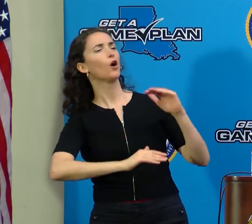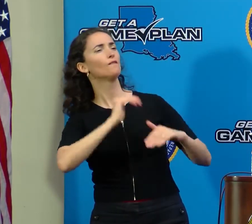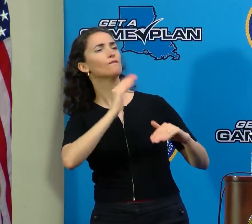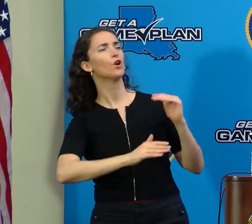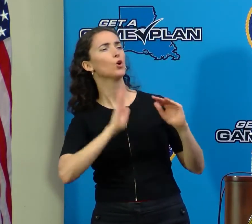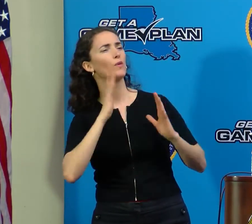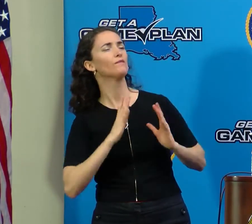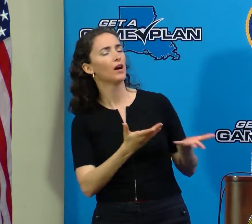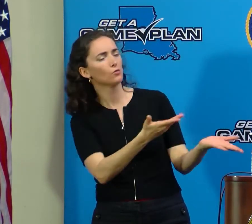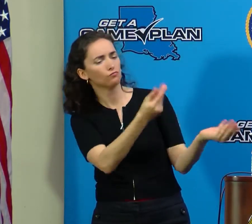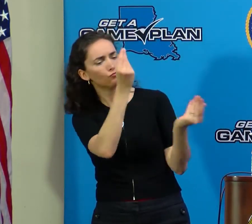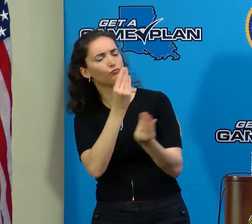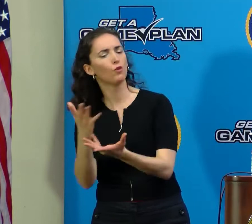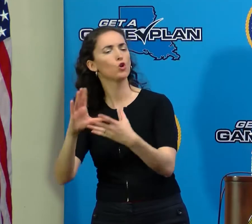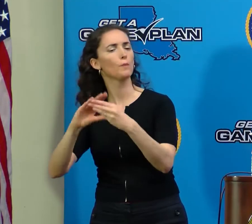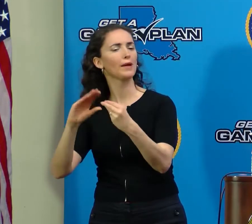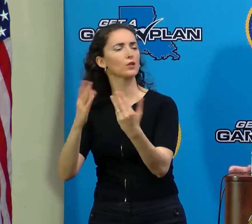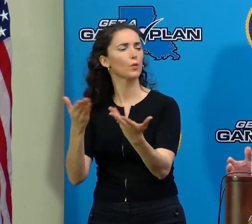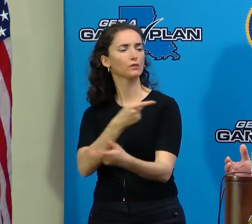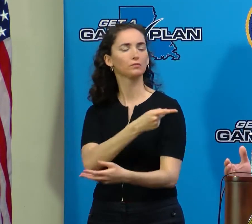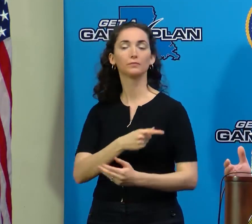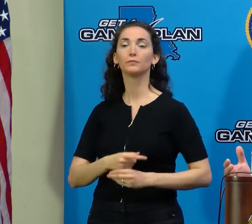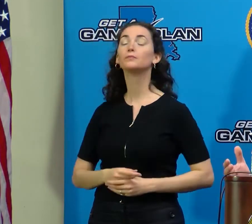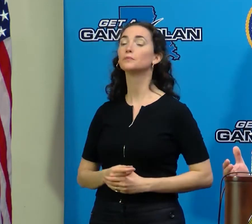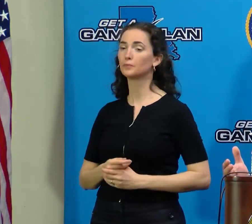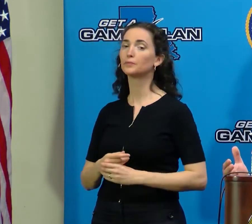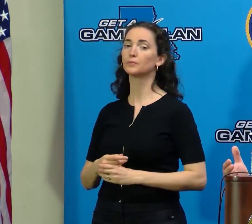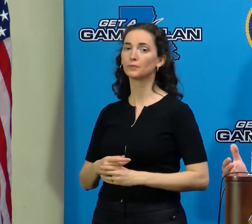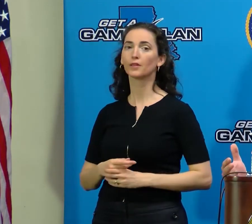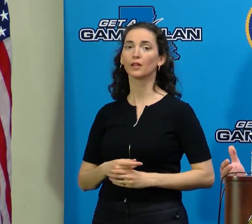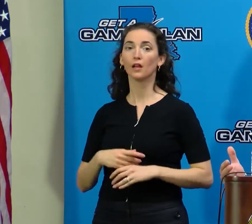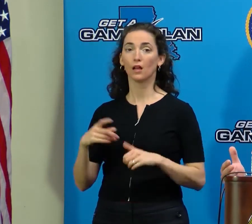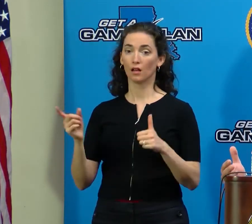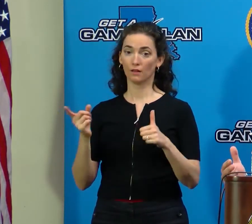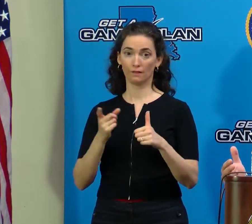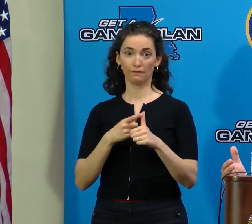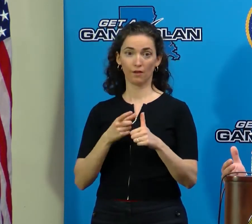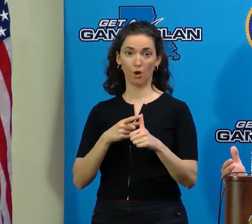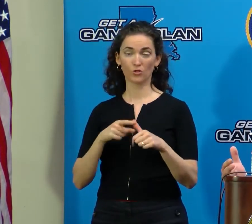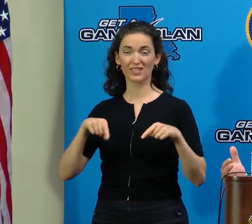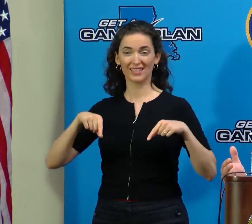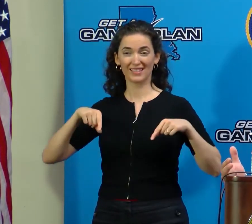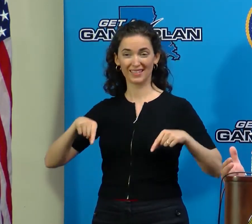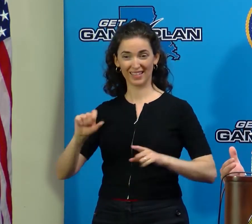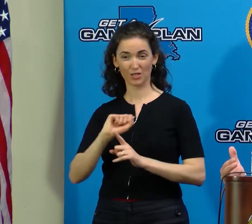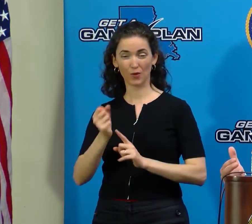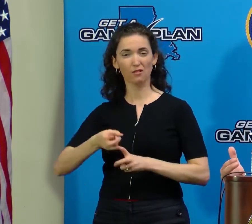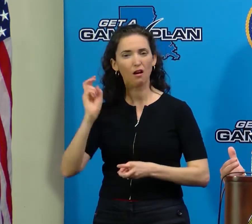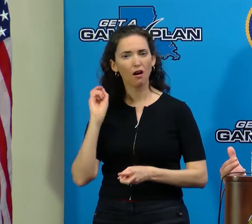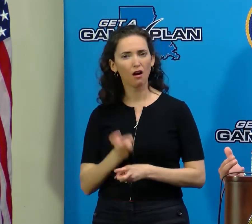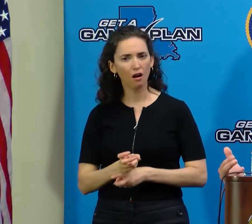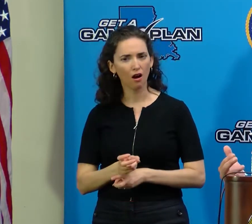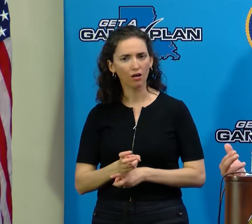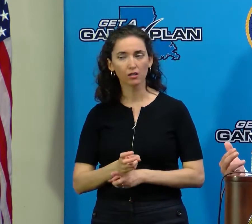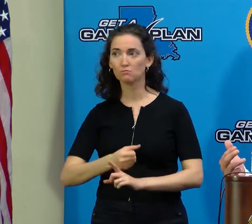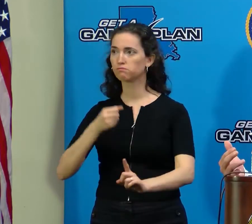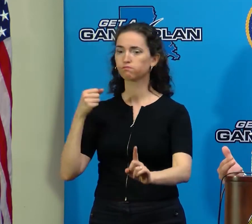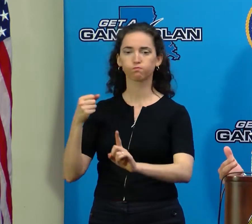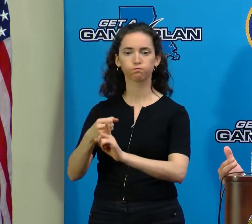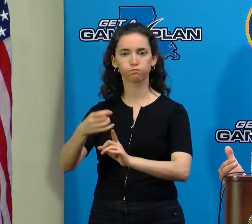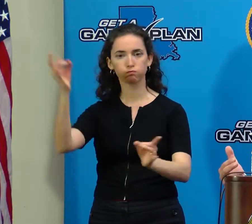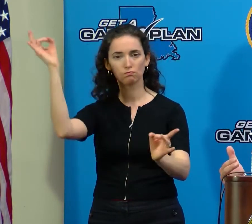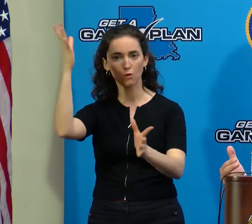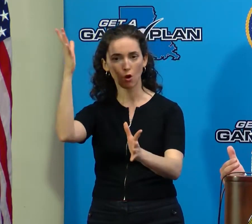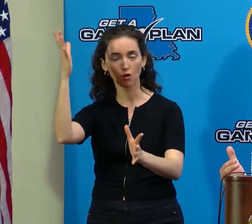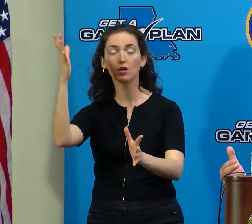Yeah, well, first of all, this is a tough blow. I mean, but things